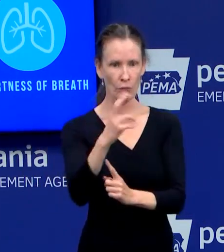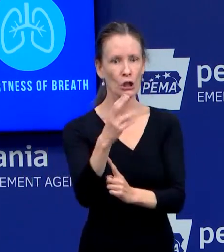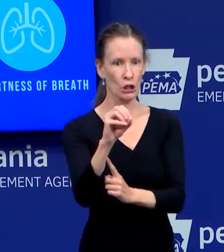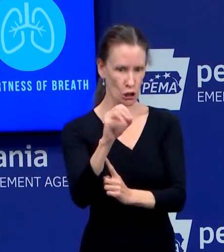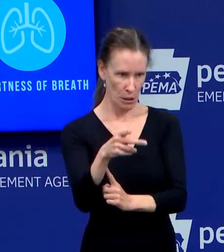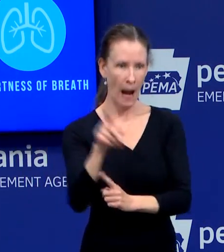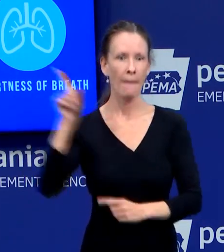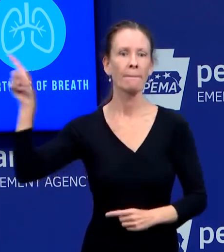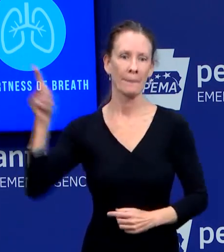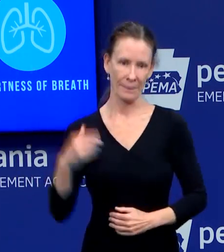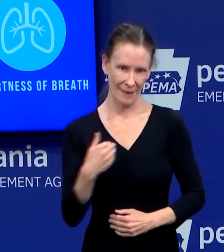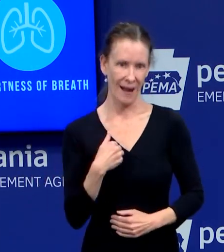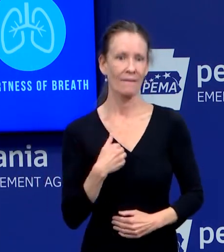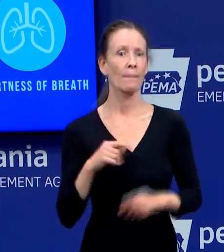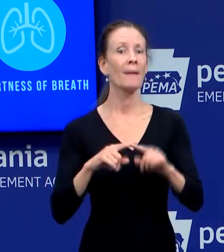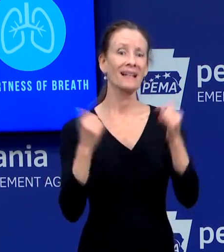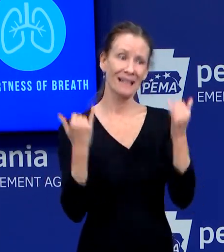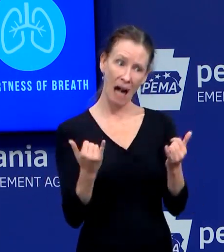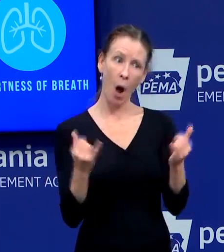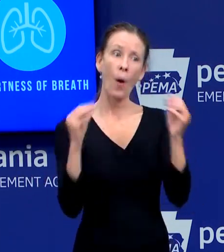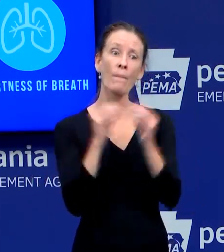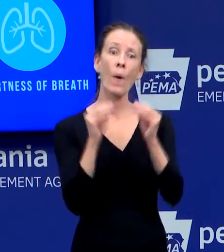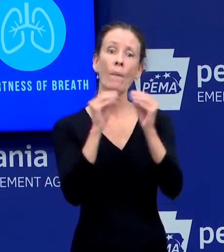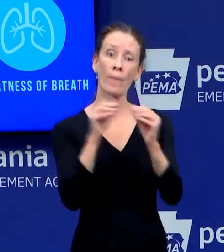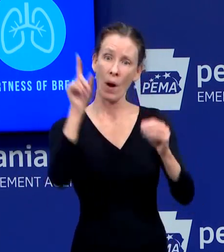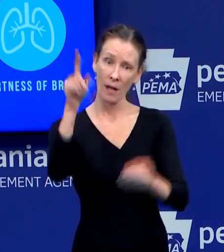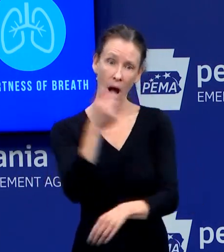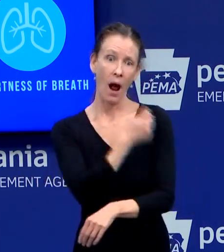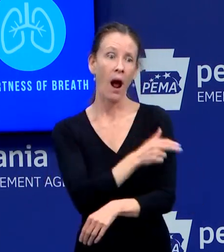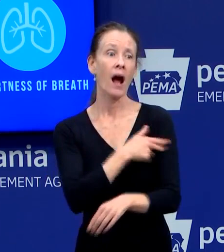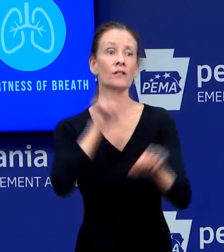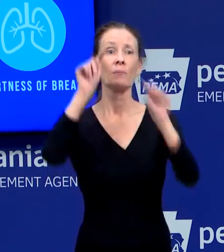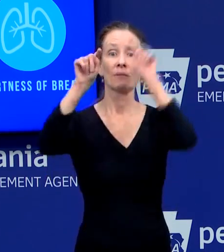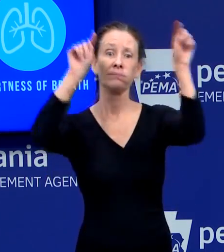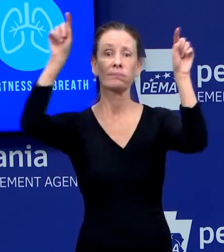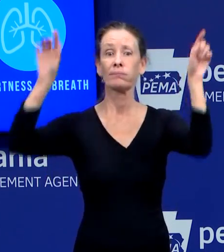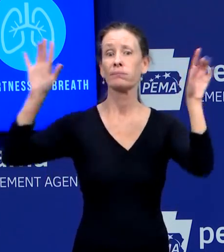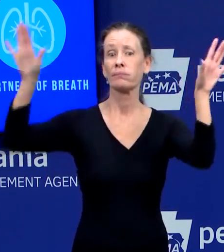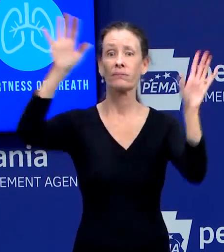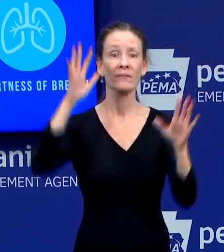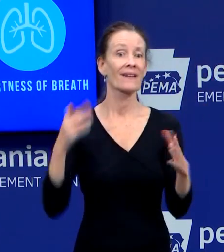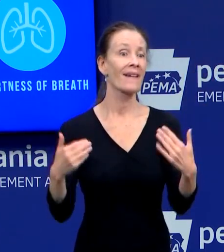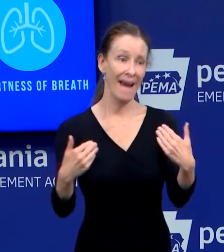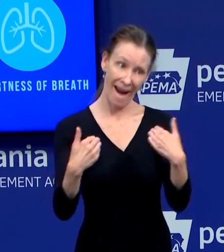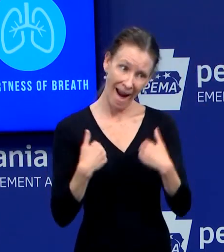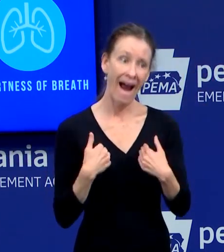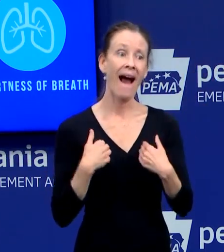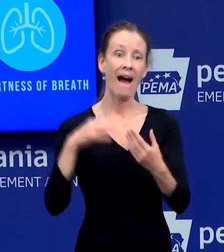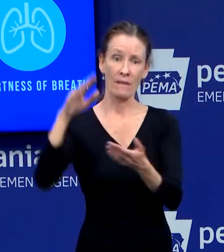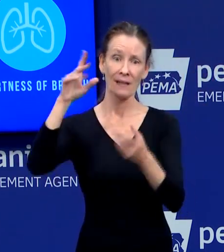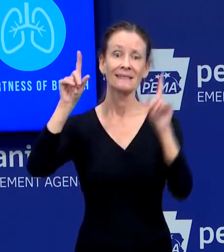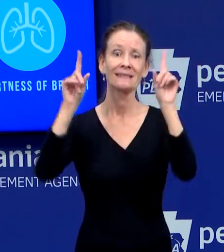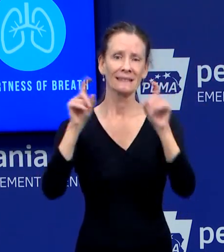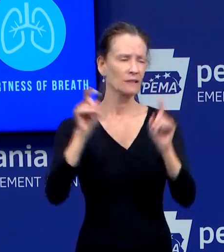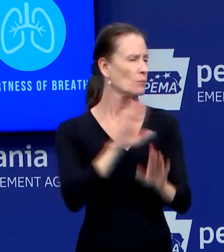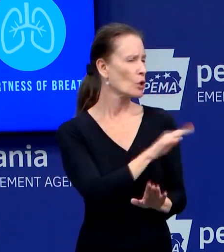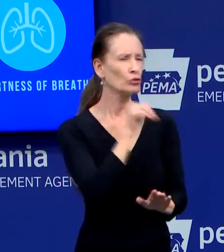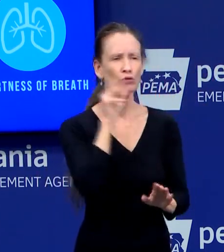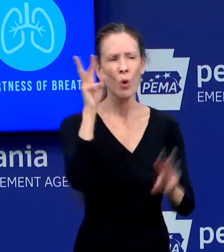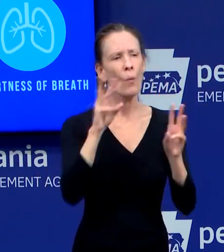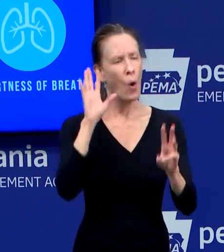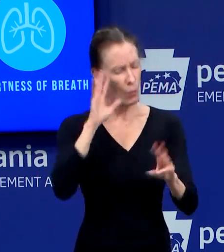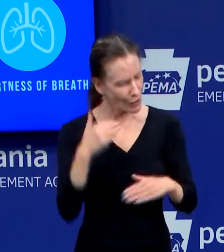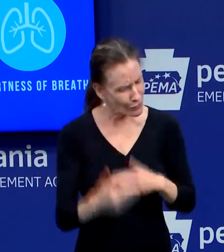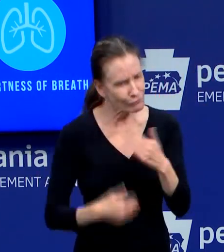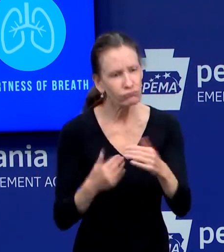hospitals and health systems come online, and I don't know their exact timetable, then that will be really helpful, because then they can... They don't even have to use